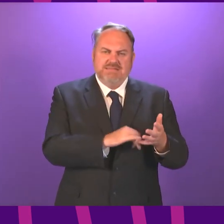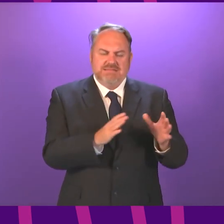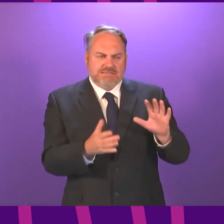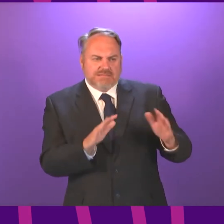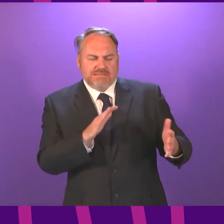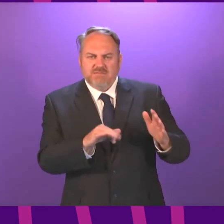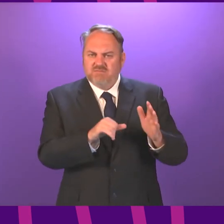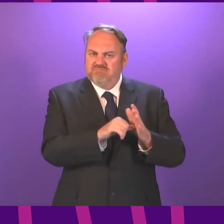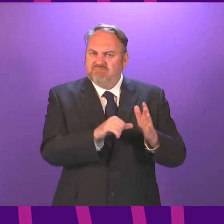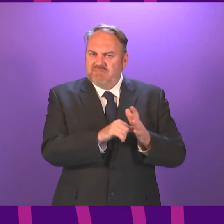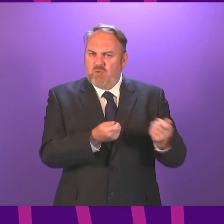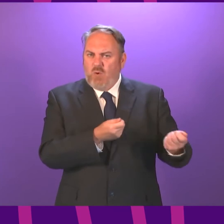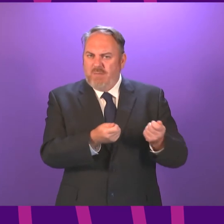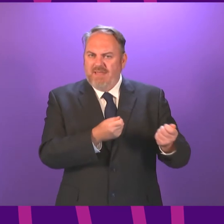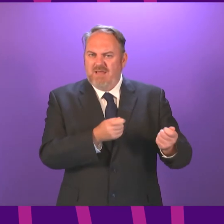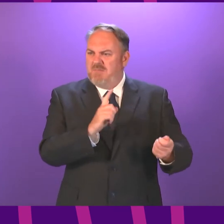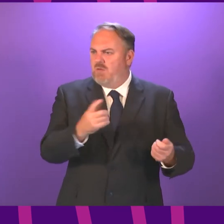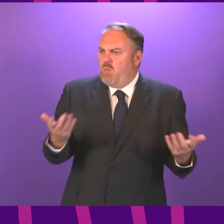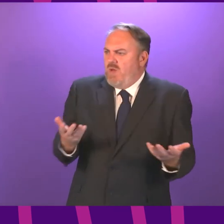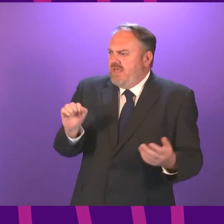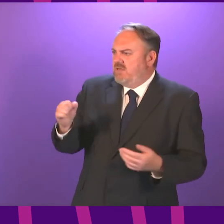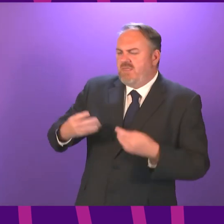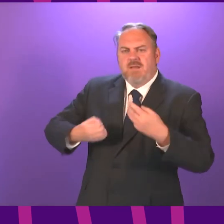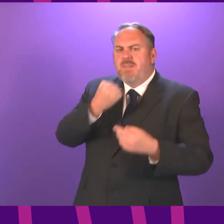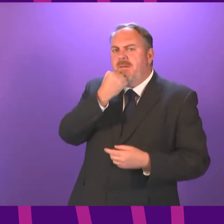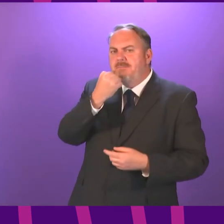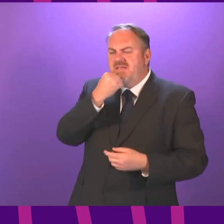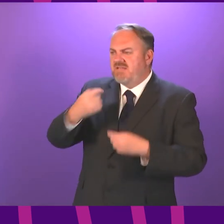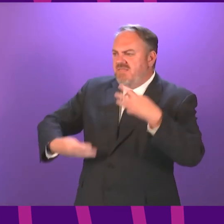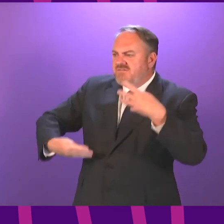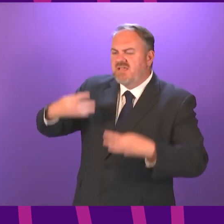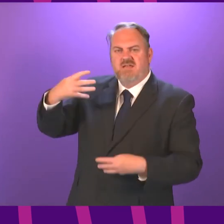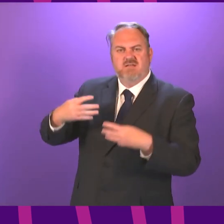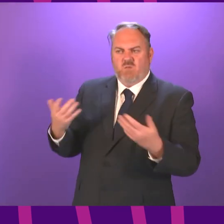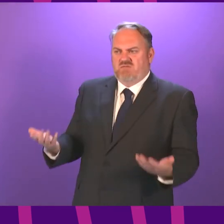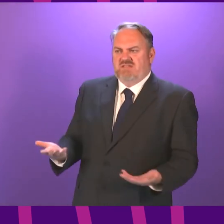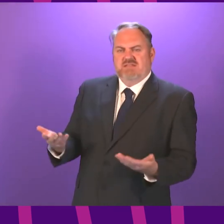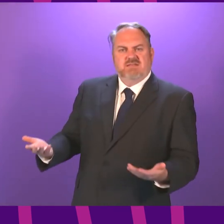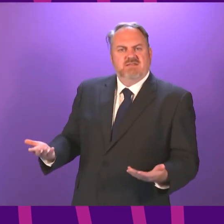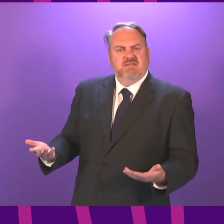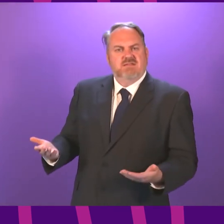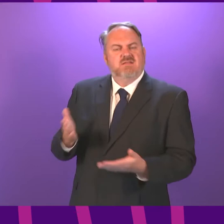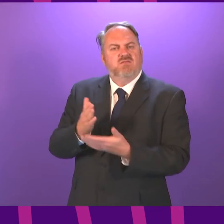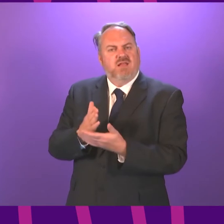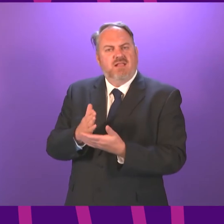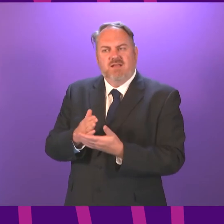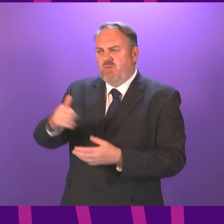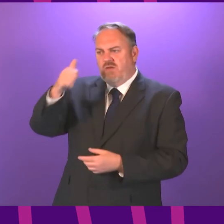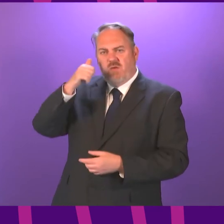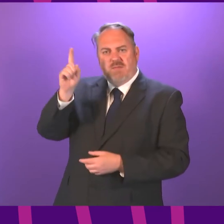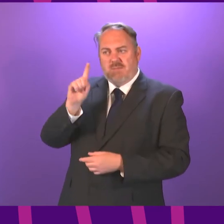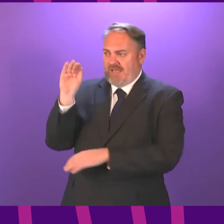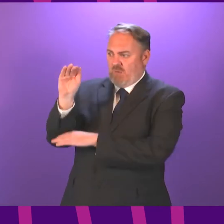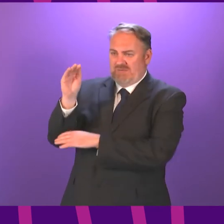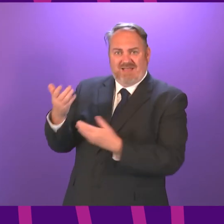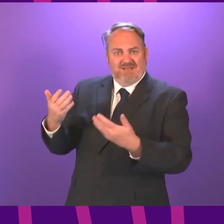And this statement as a whole is telling for what it misses out and who it ignores. Nothing for people protesting outside the